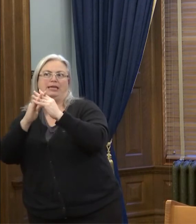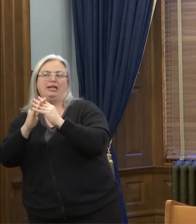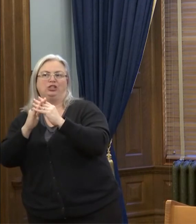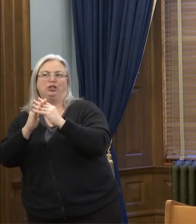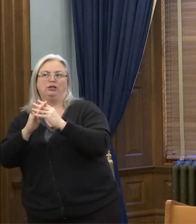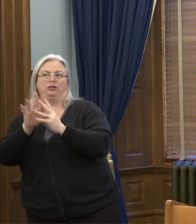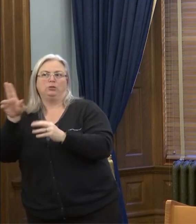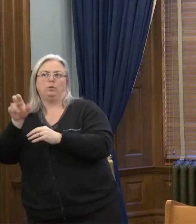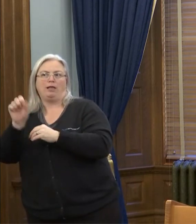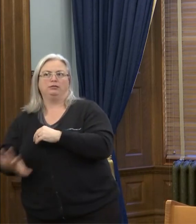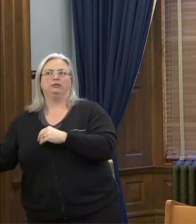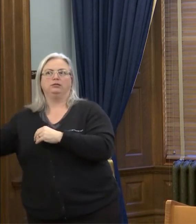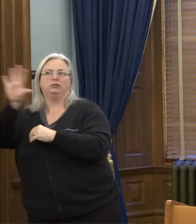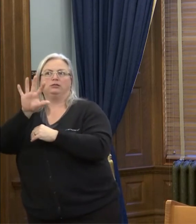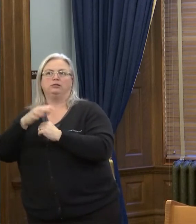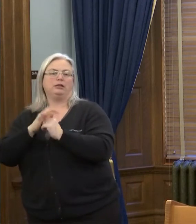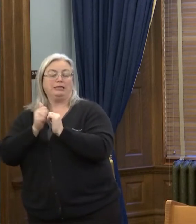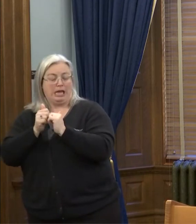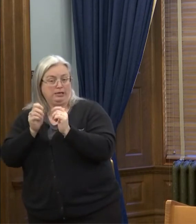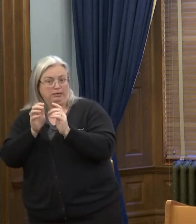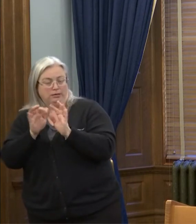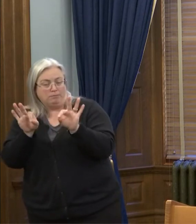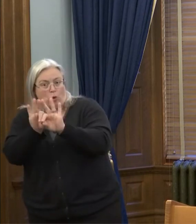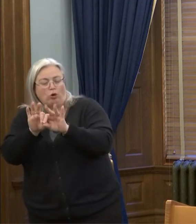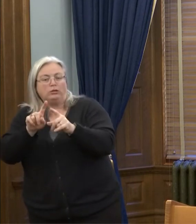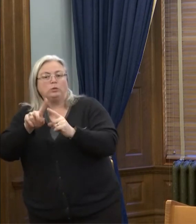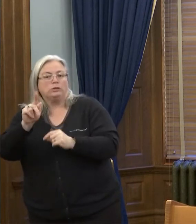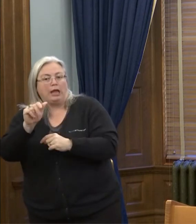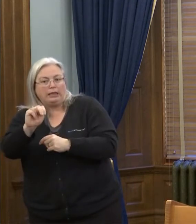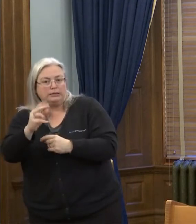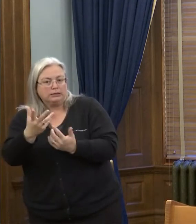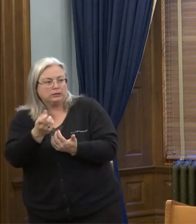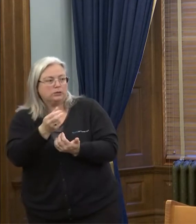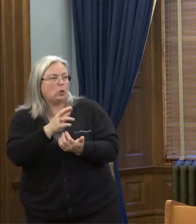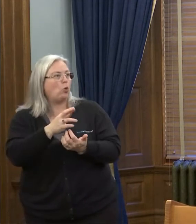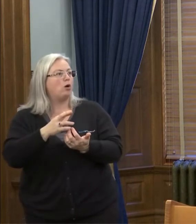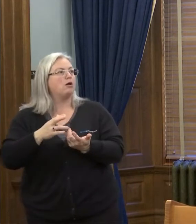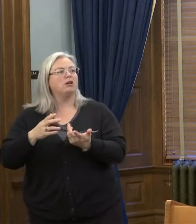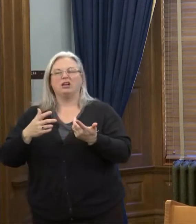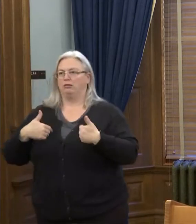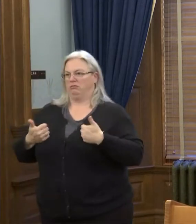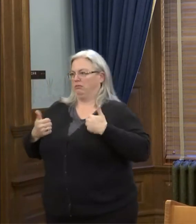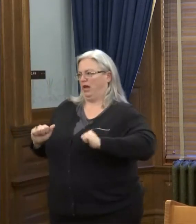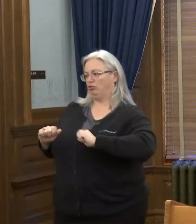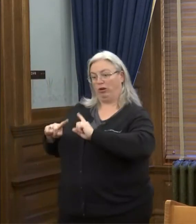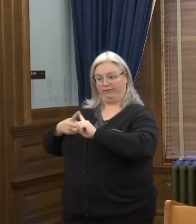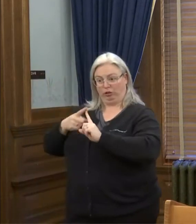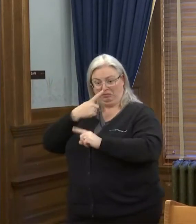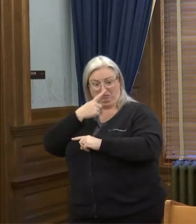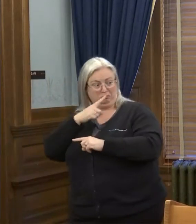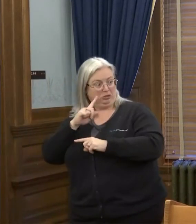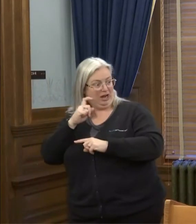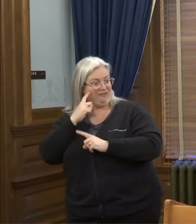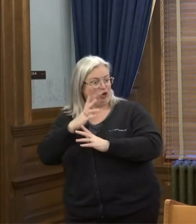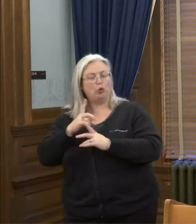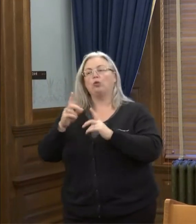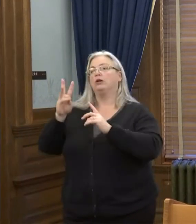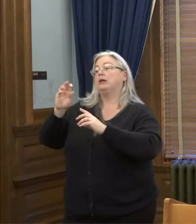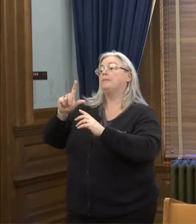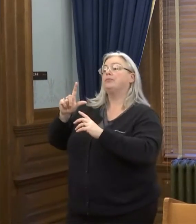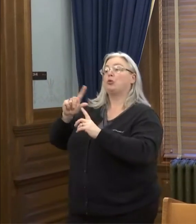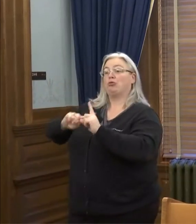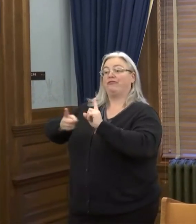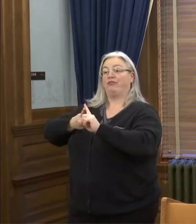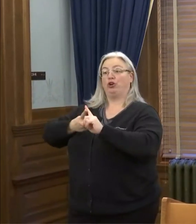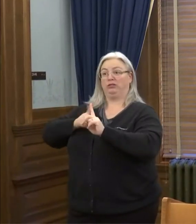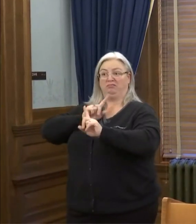around the country? How important is that to Kansas? Yeah, I'll take a whack at it first, Governor. Well, first off, our